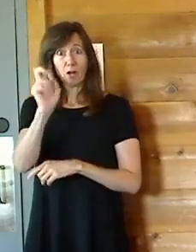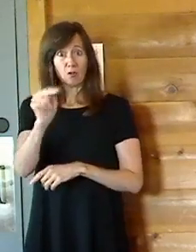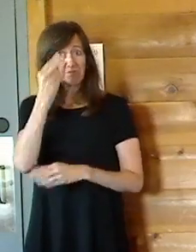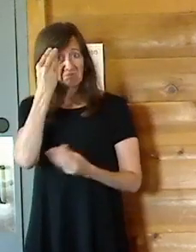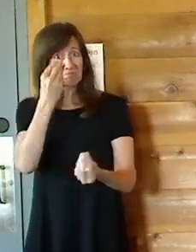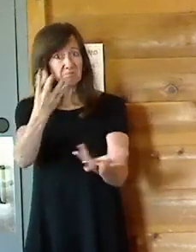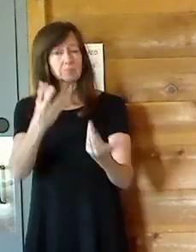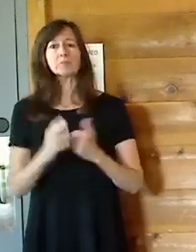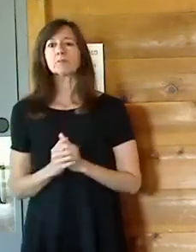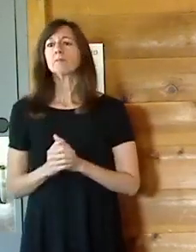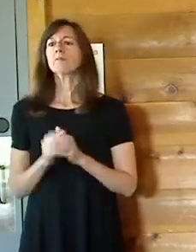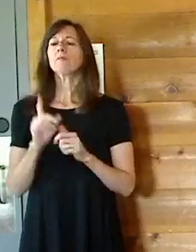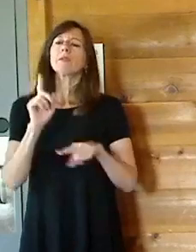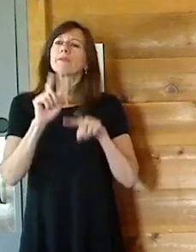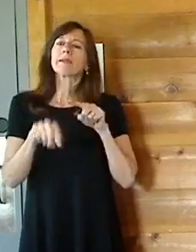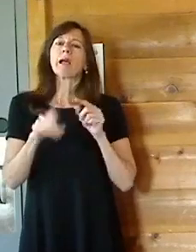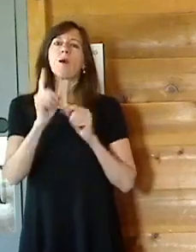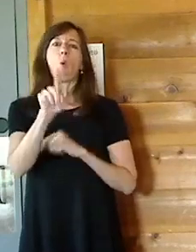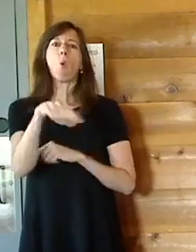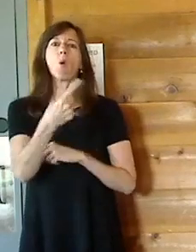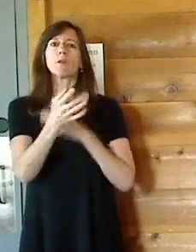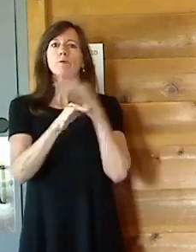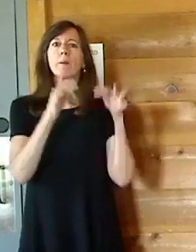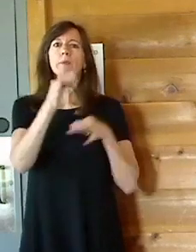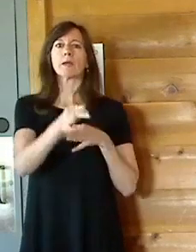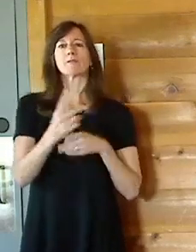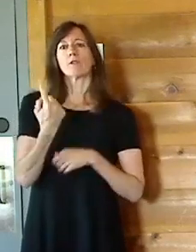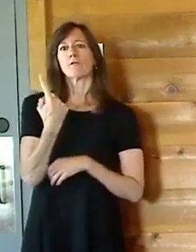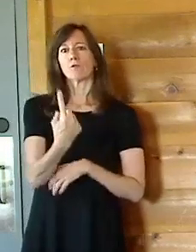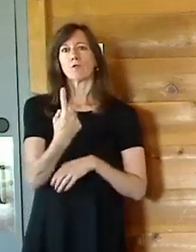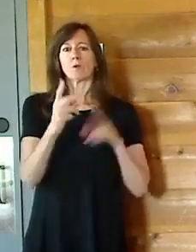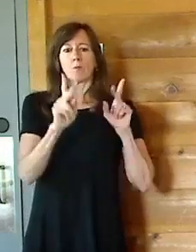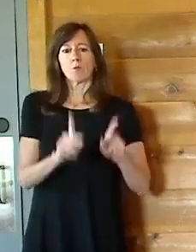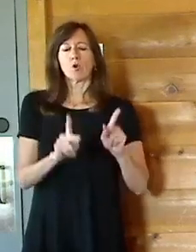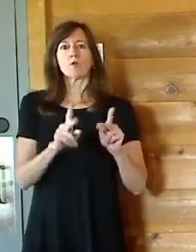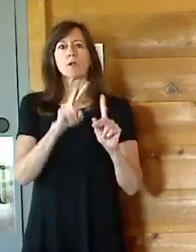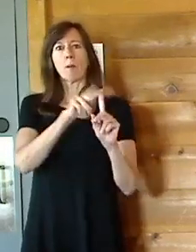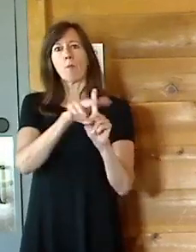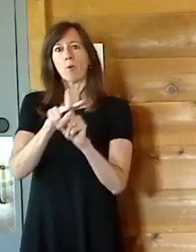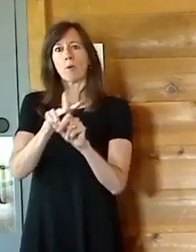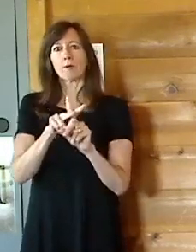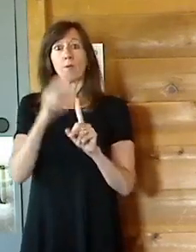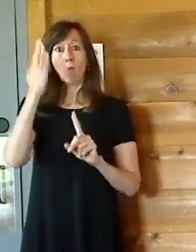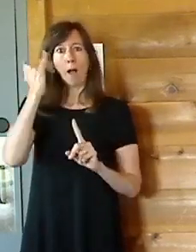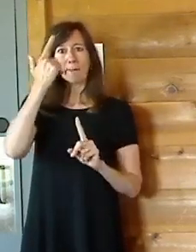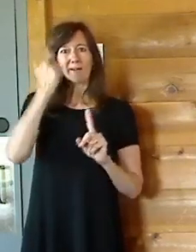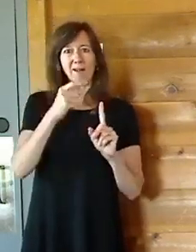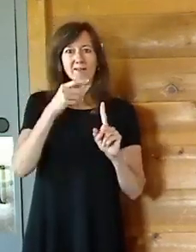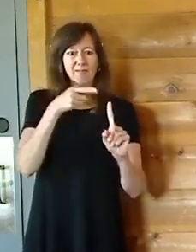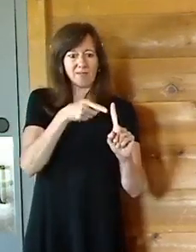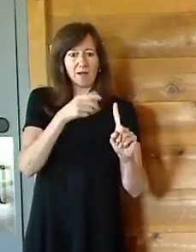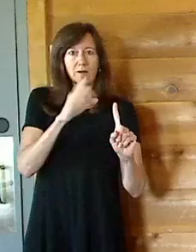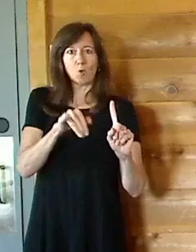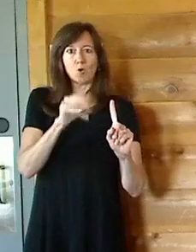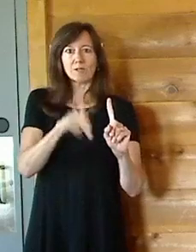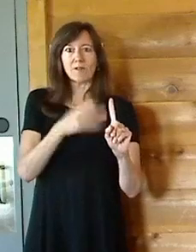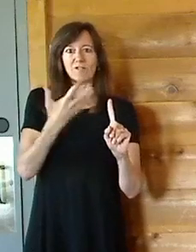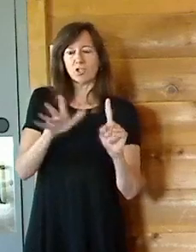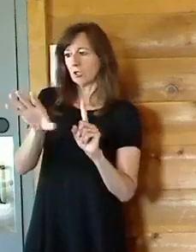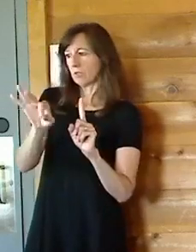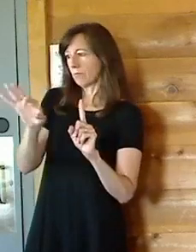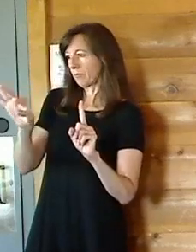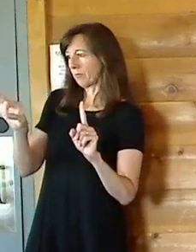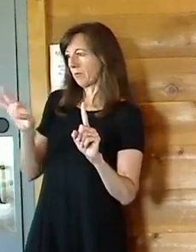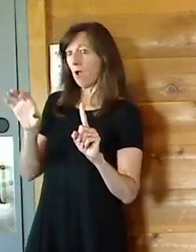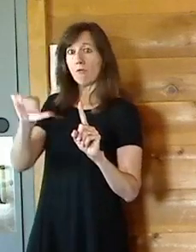first appointee, as I understand it, because that first appointee selected the others. And that is the issue. If you're going to be totally